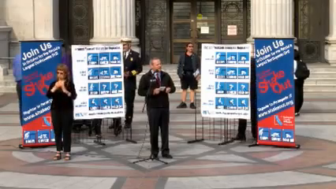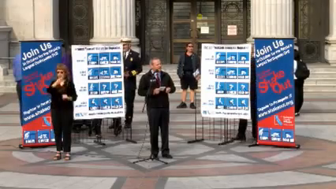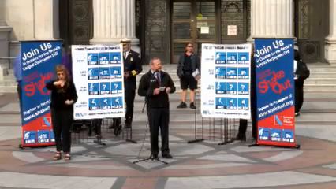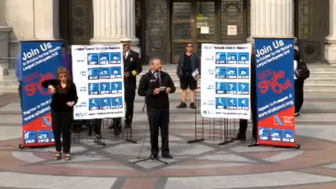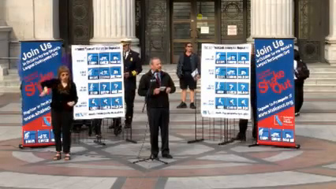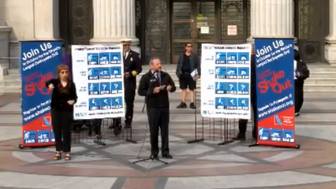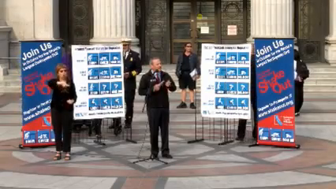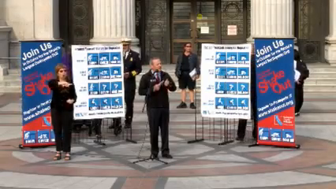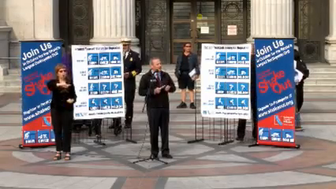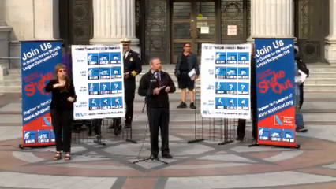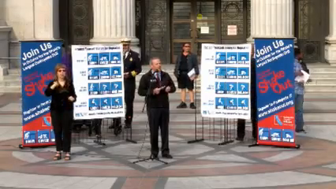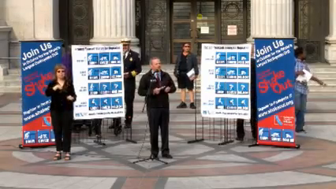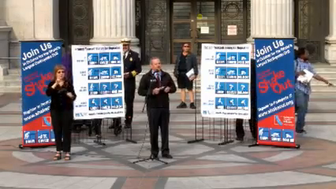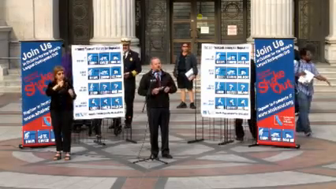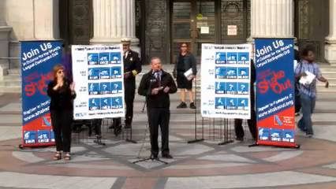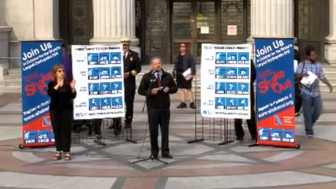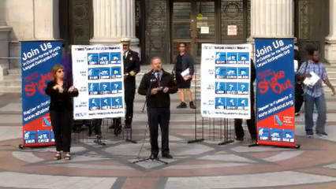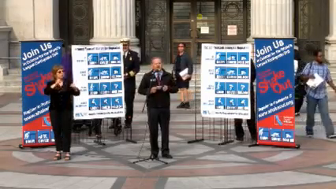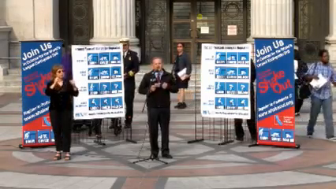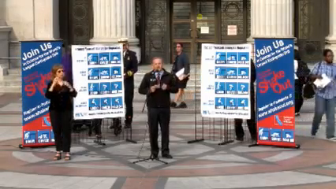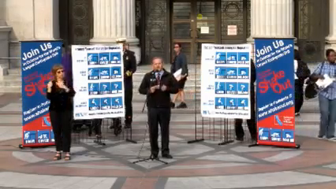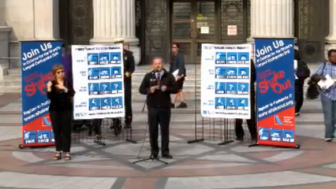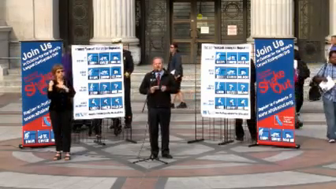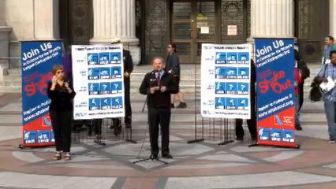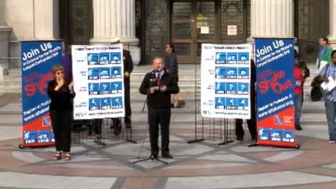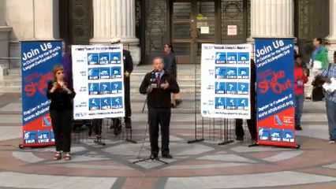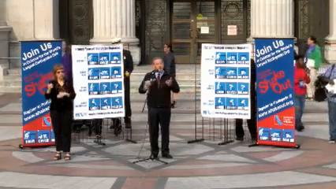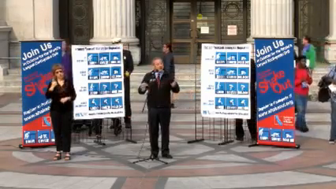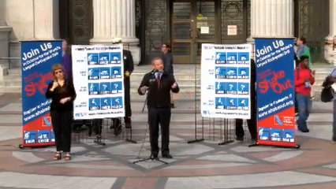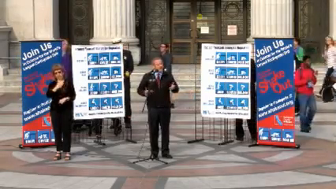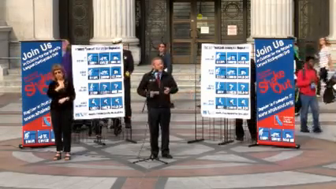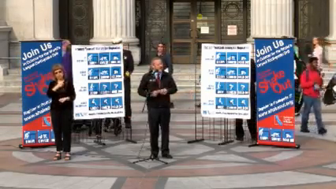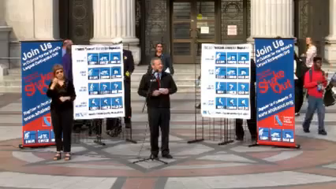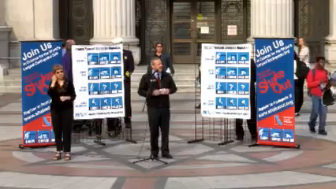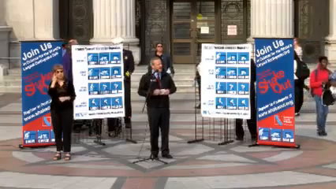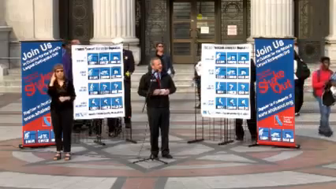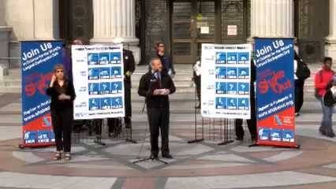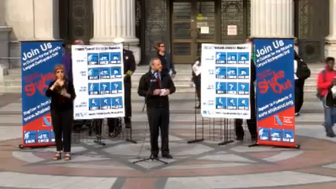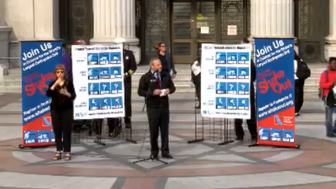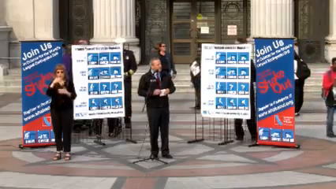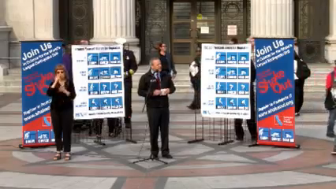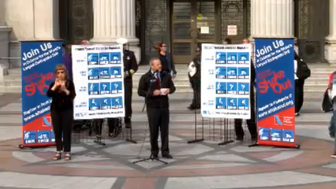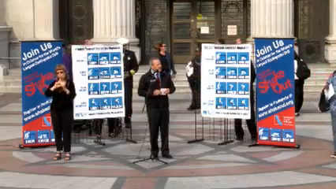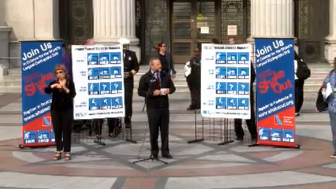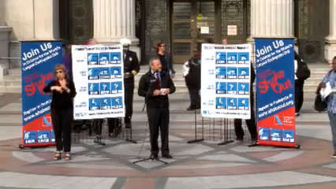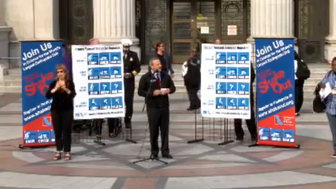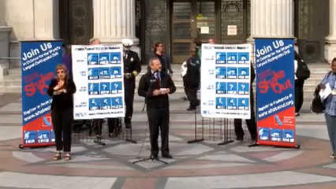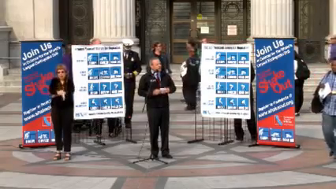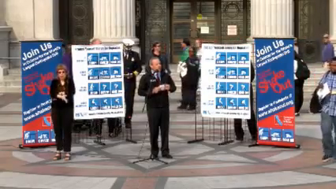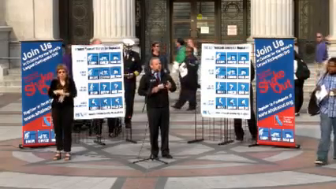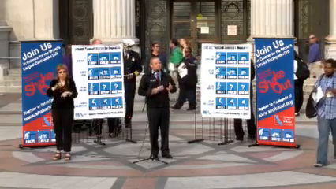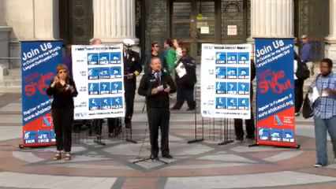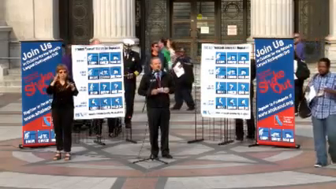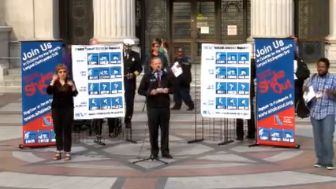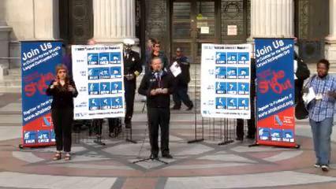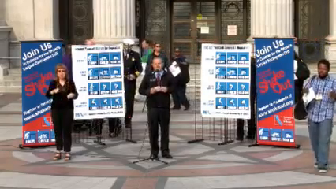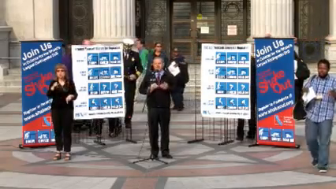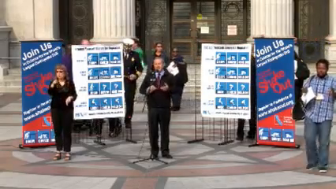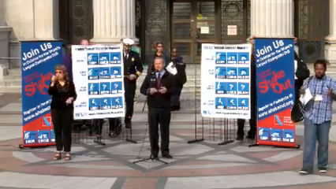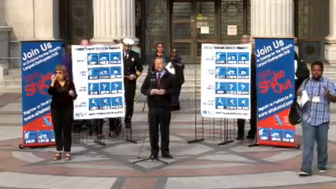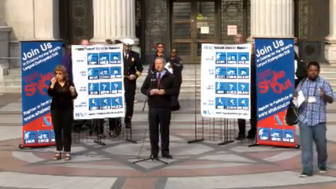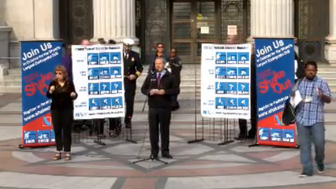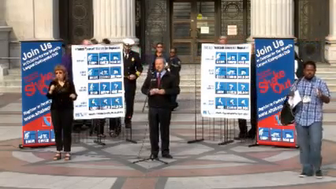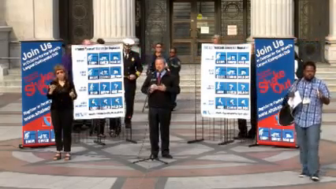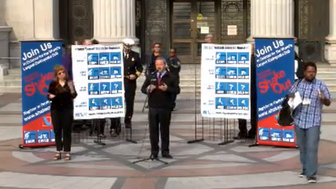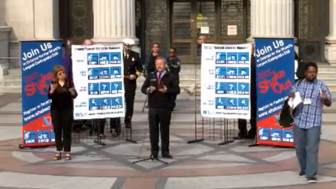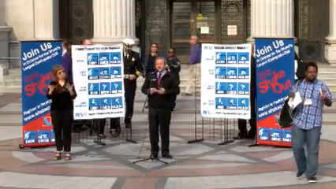responsibility in preparing ourselves and understand that for a period of time, after a major event, you could be and